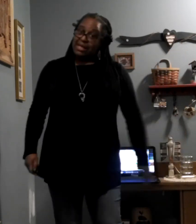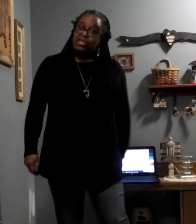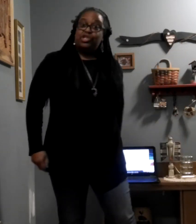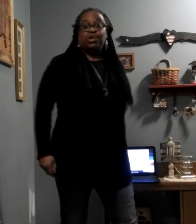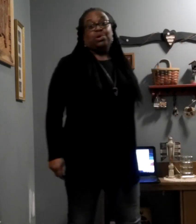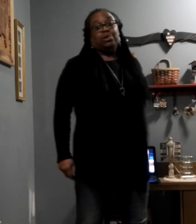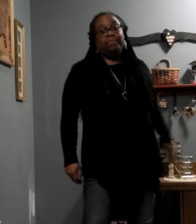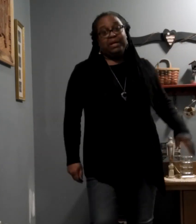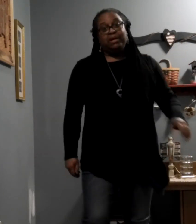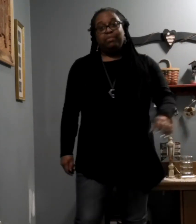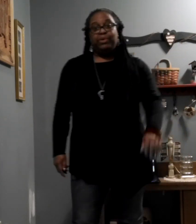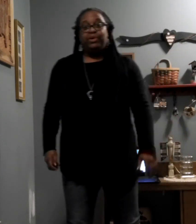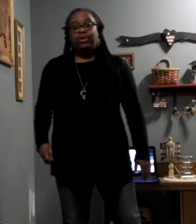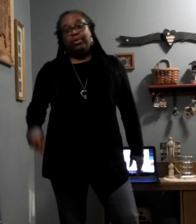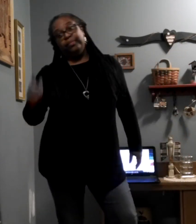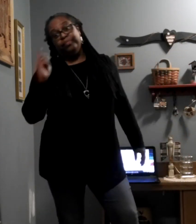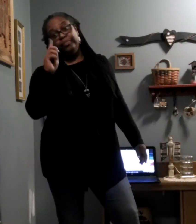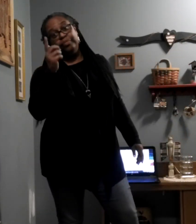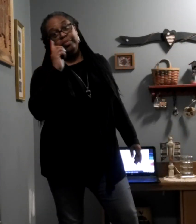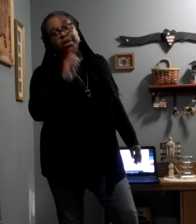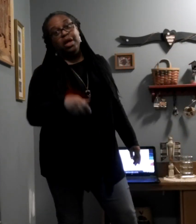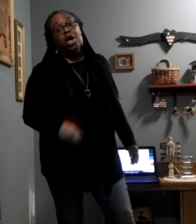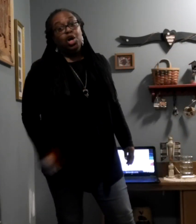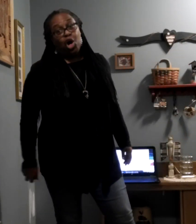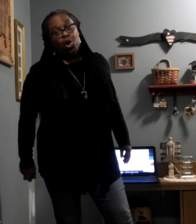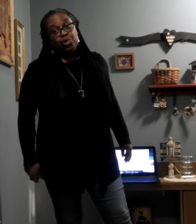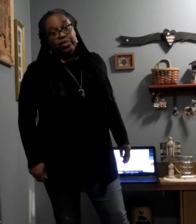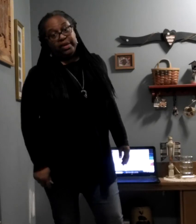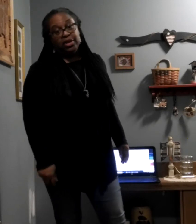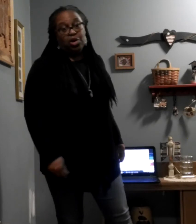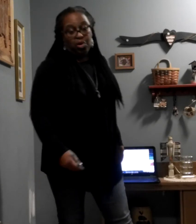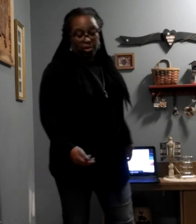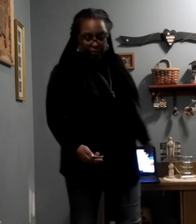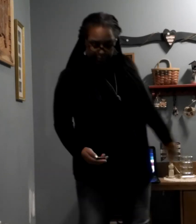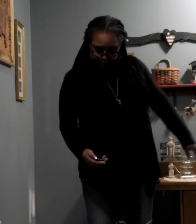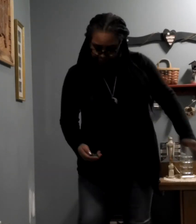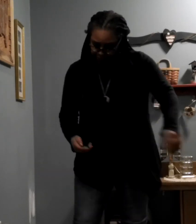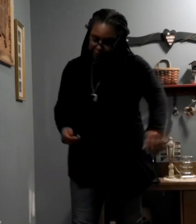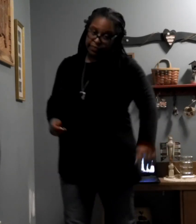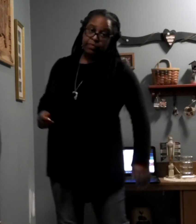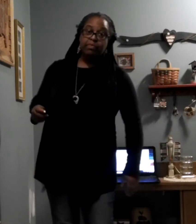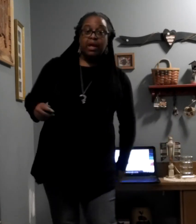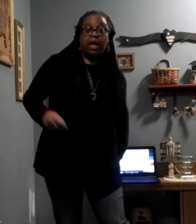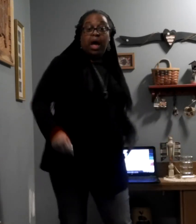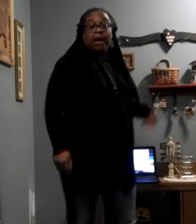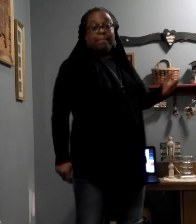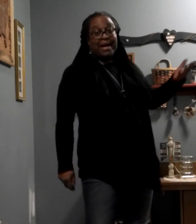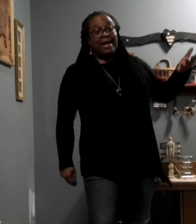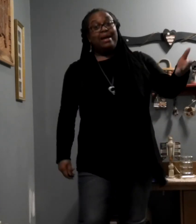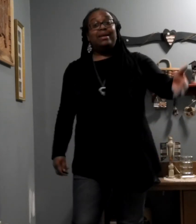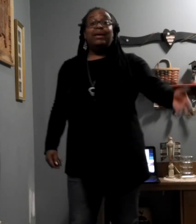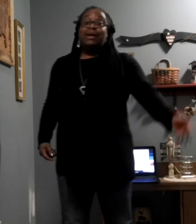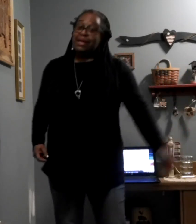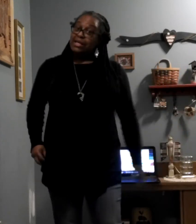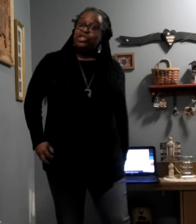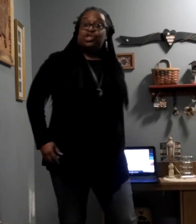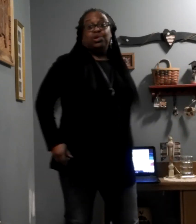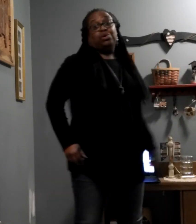it's sure been brittle, colder than cold. Man, it's sure